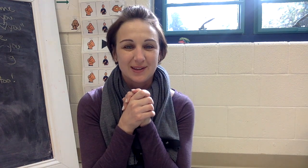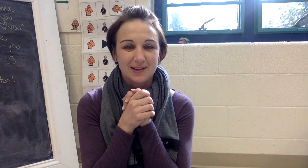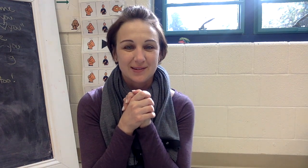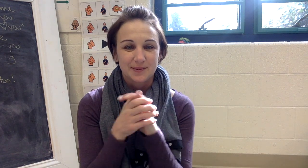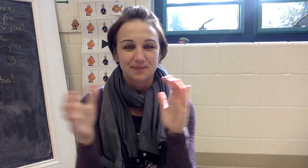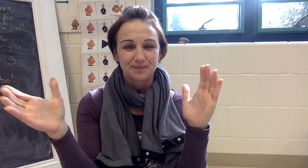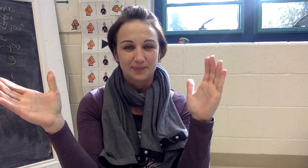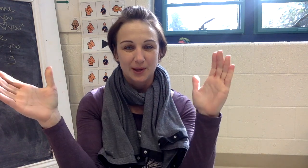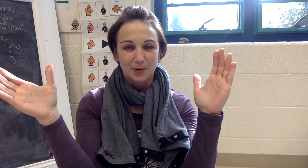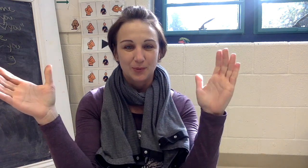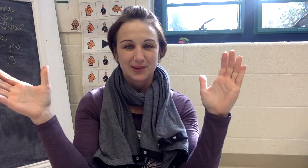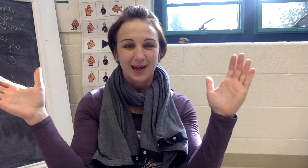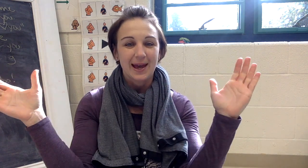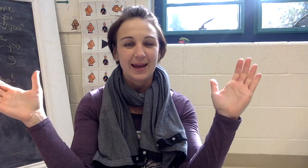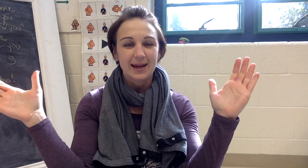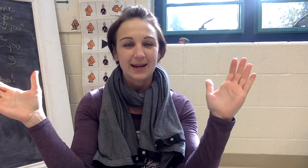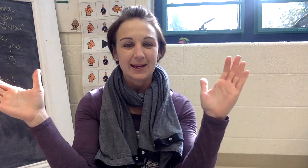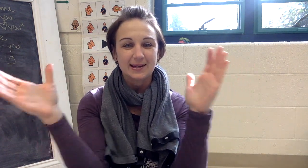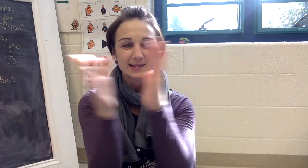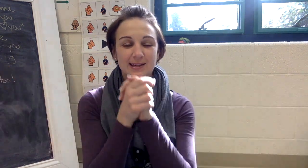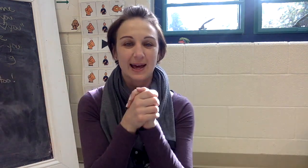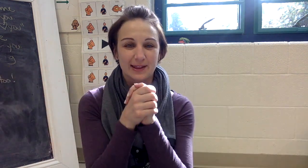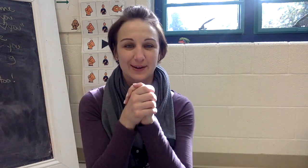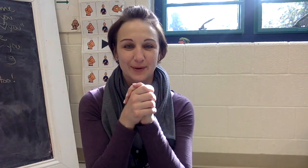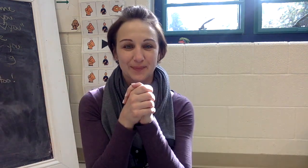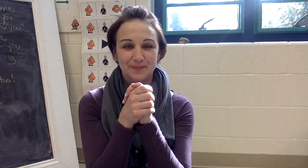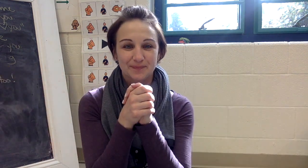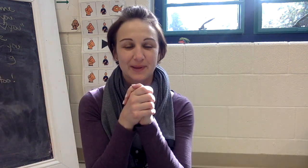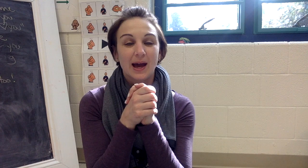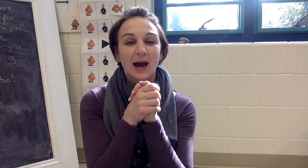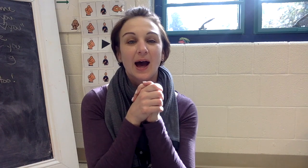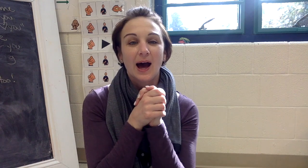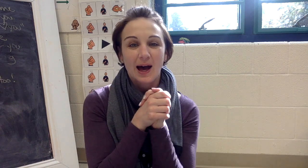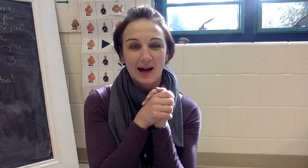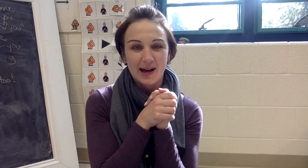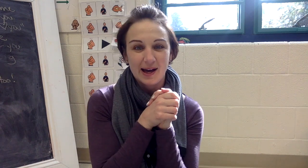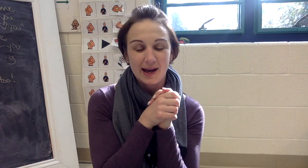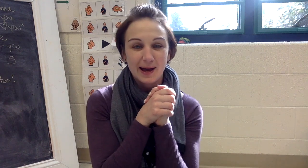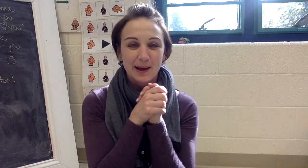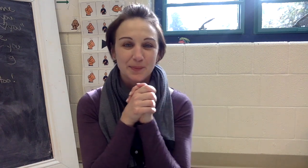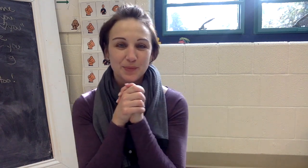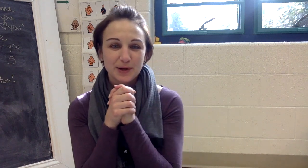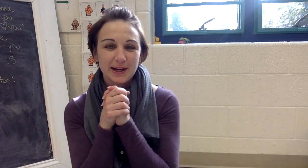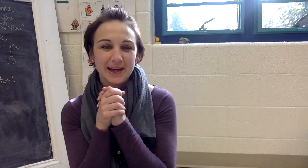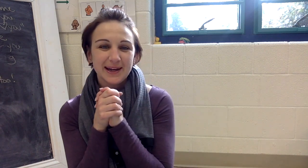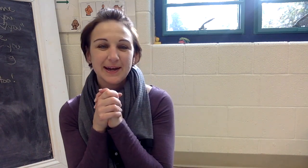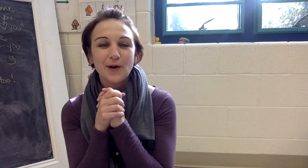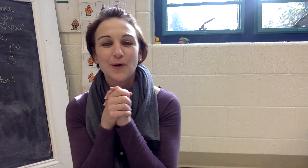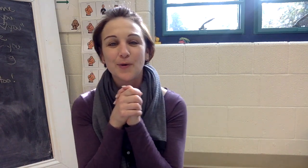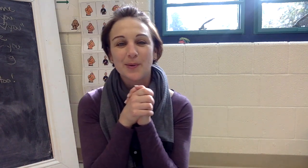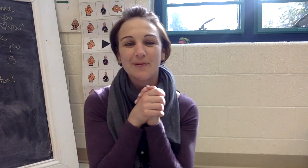hands together. I'm bringing home a